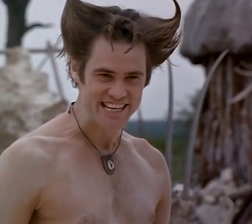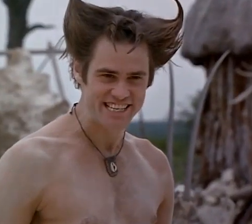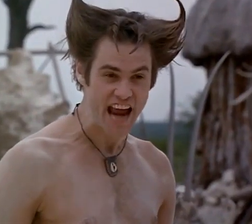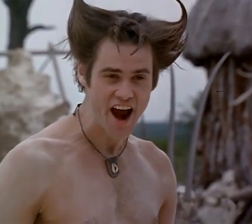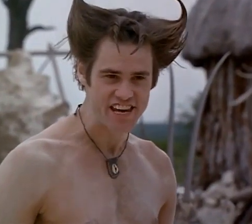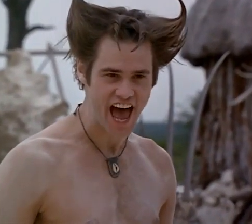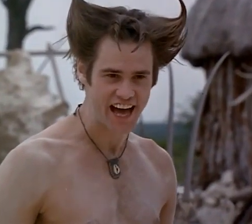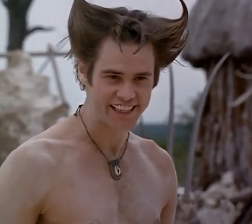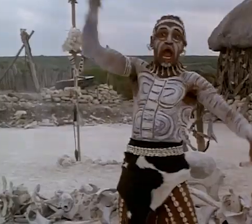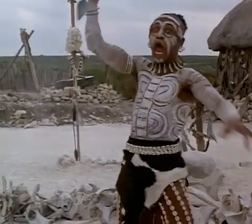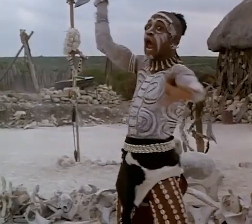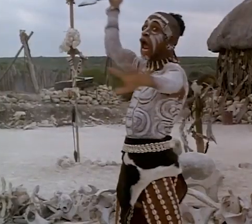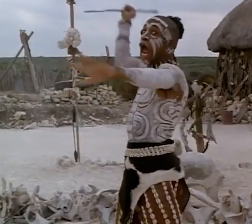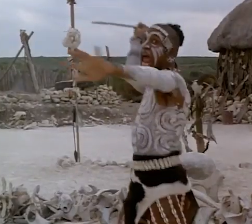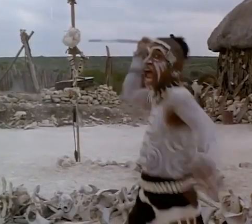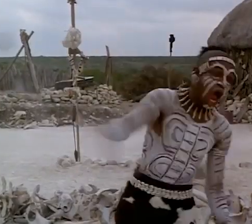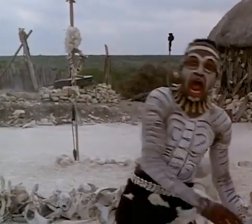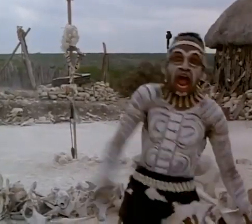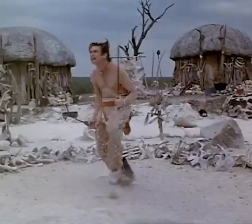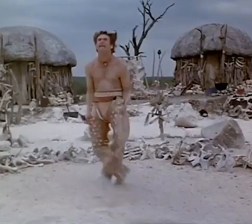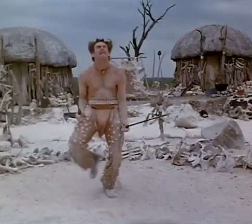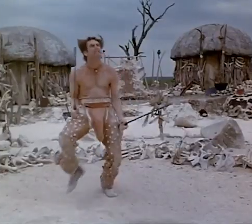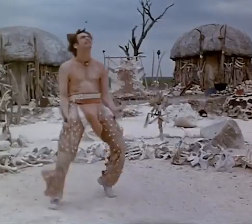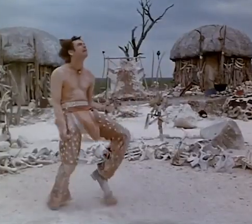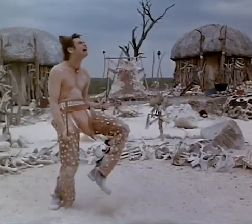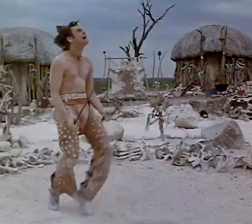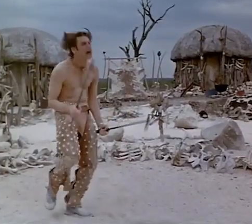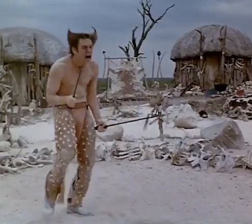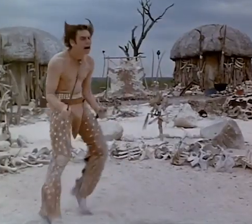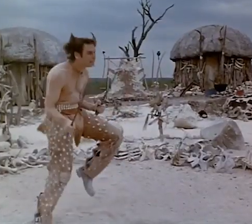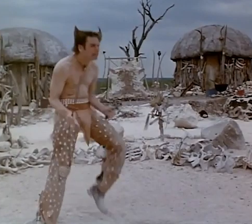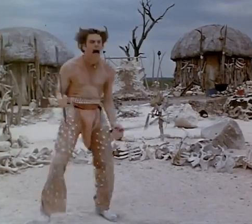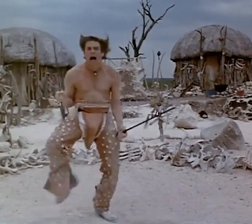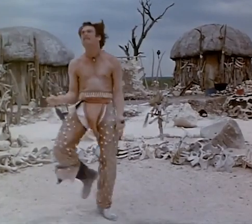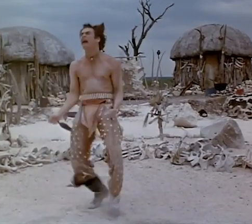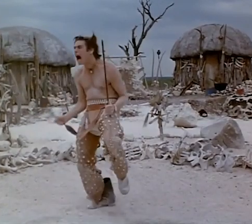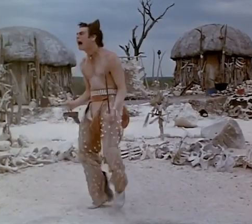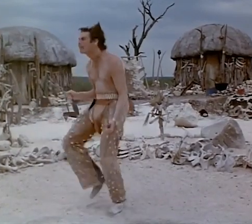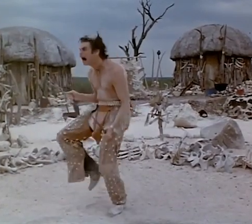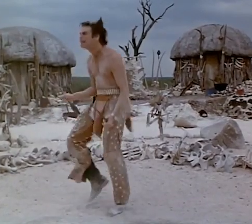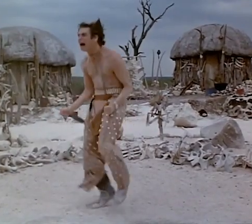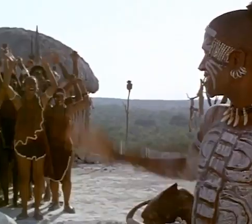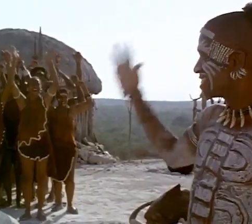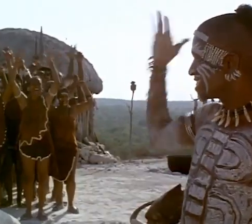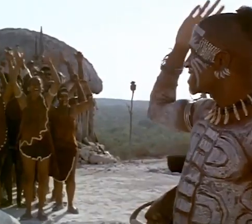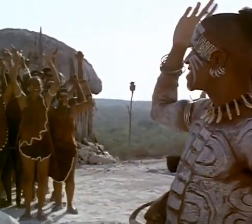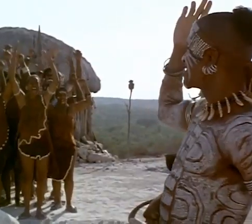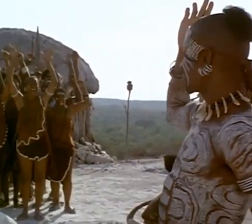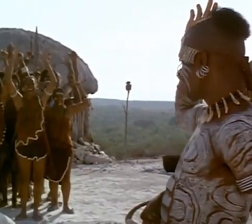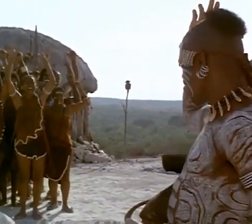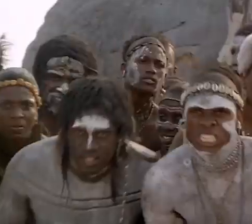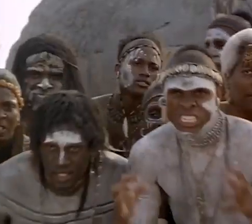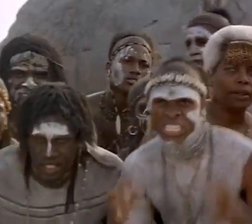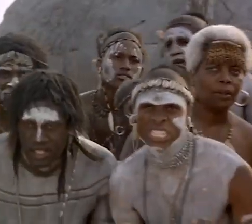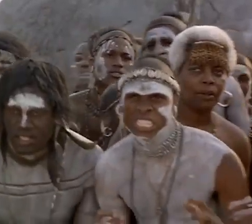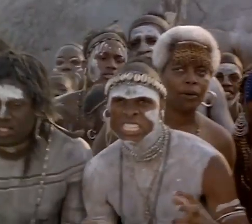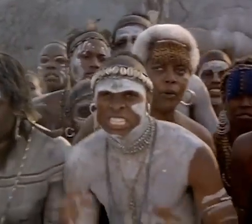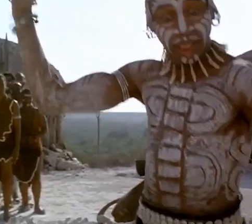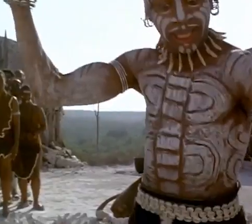same time, I kind of wish this movie was just as good as Pet Detective. And that is my review of